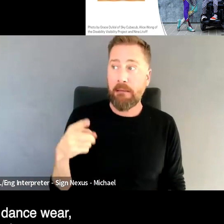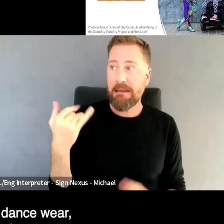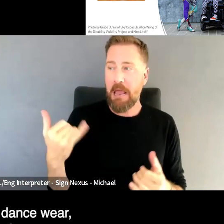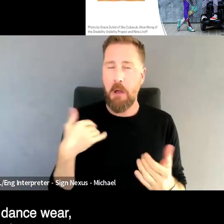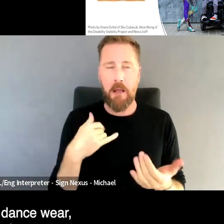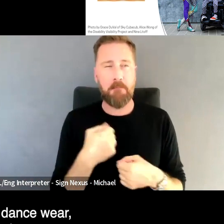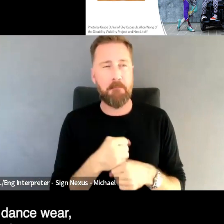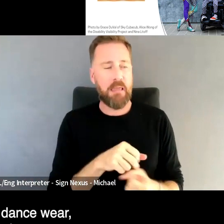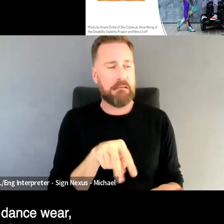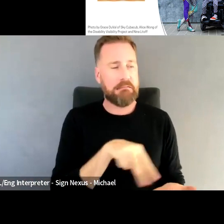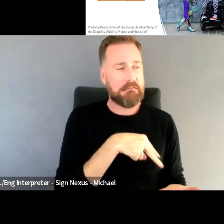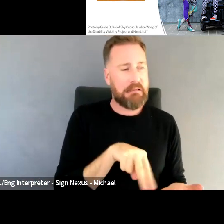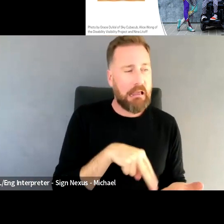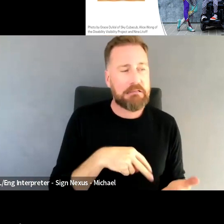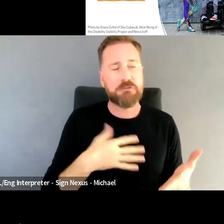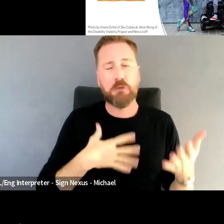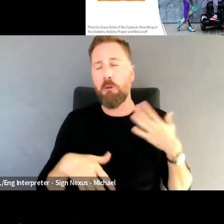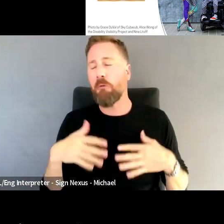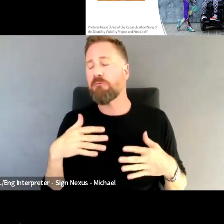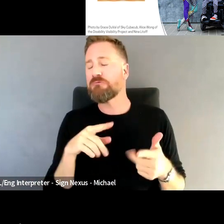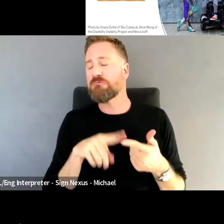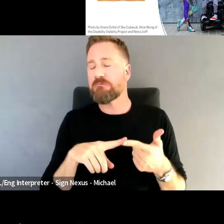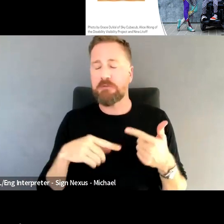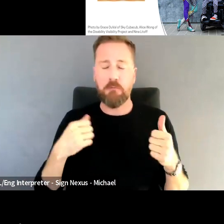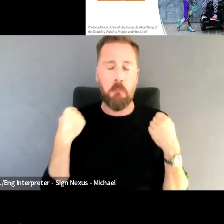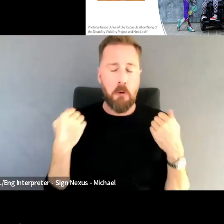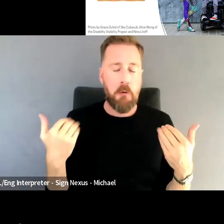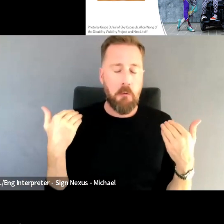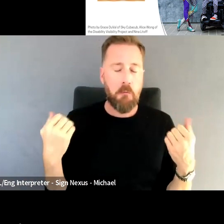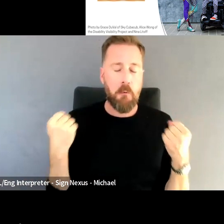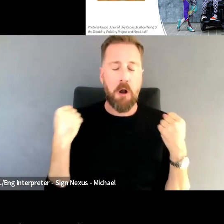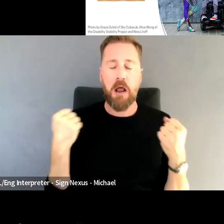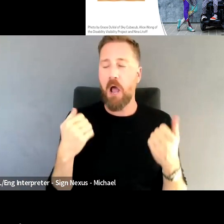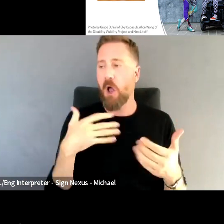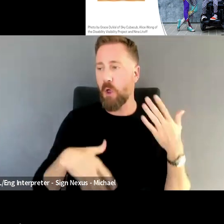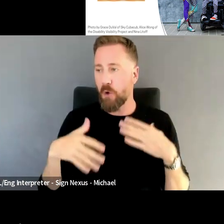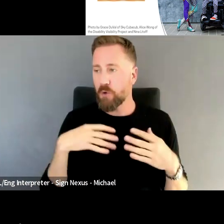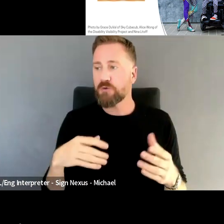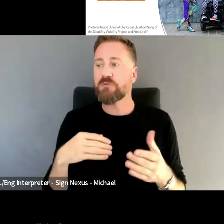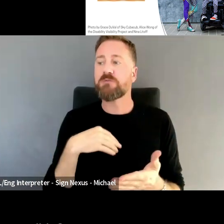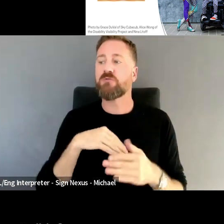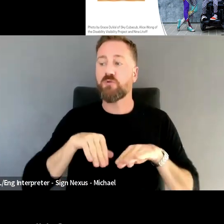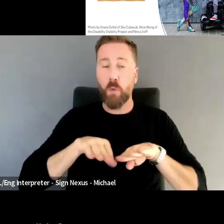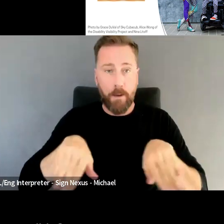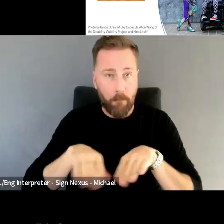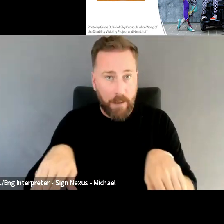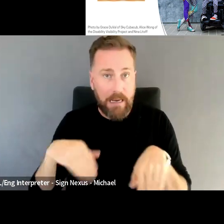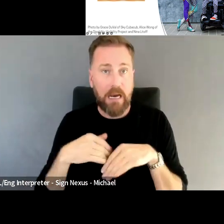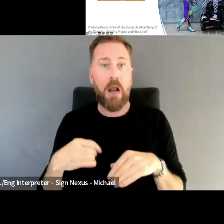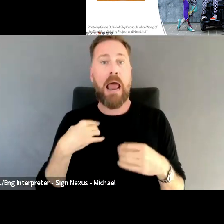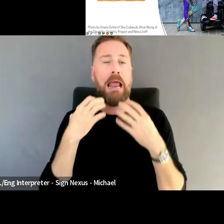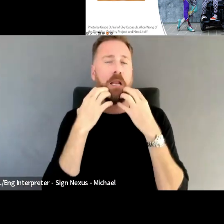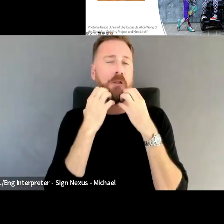activewear, swimwear, and then lingerie or undergarments. Can I have the next slide?